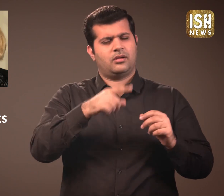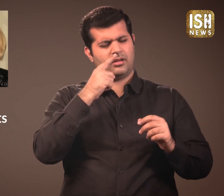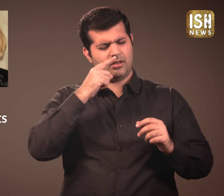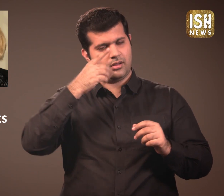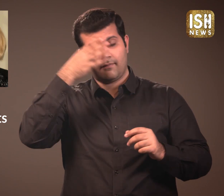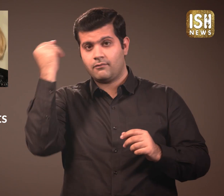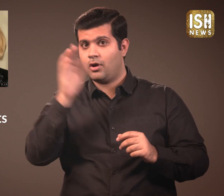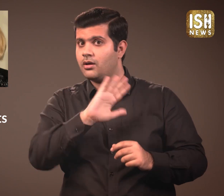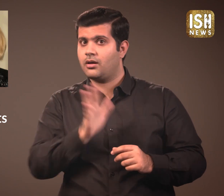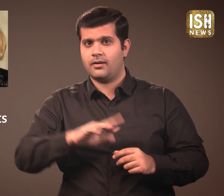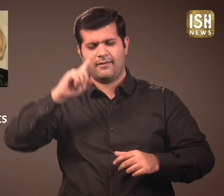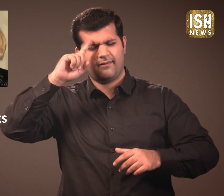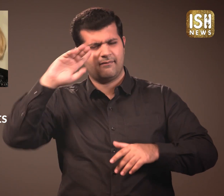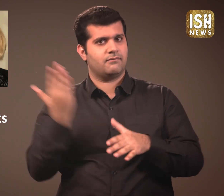She never forgot the fear.